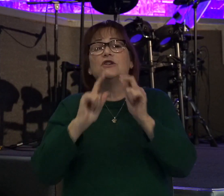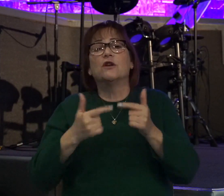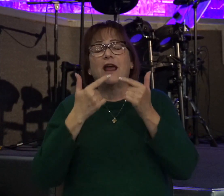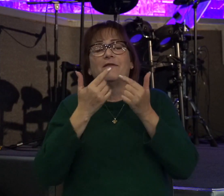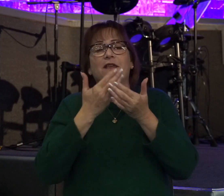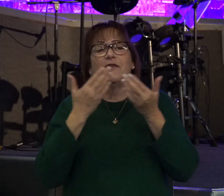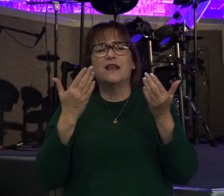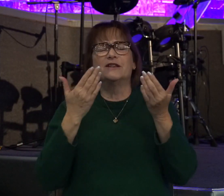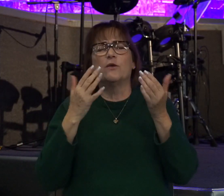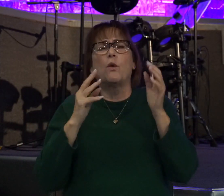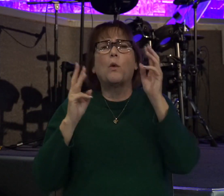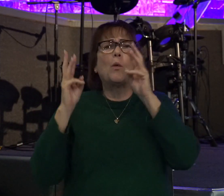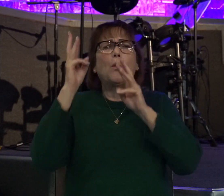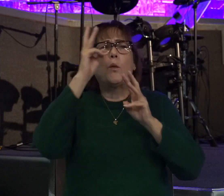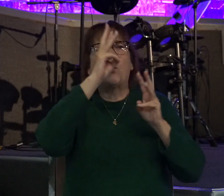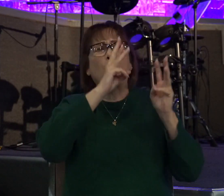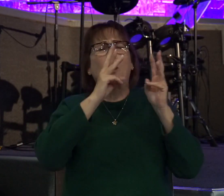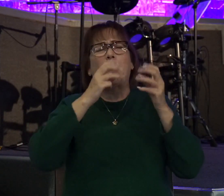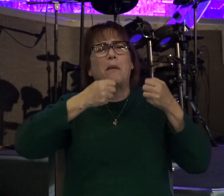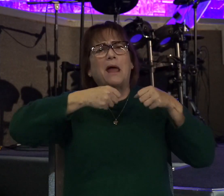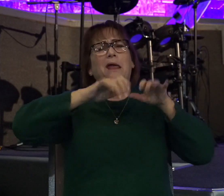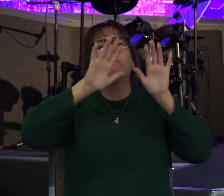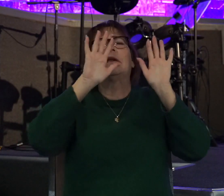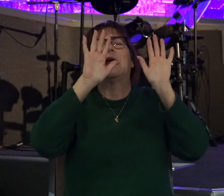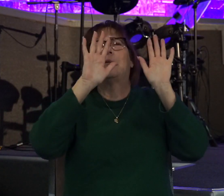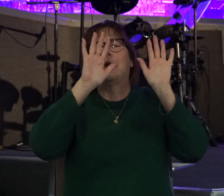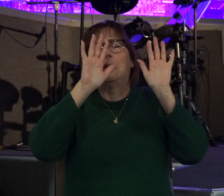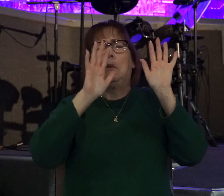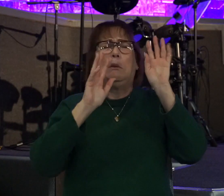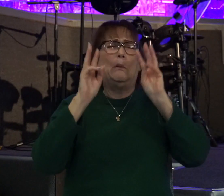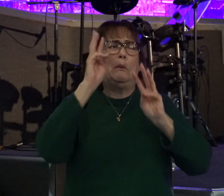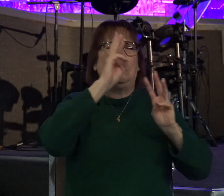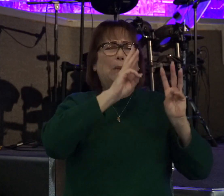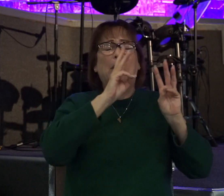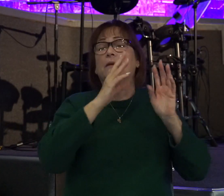so worried about having to give up don't even interest you anymore.